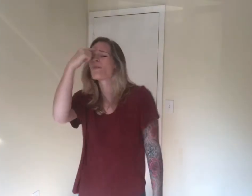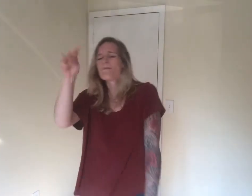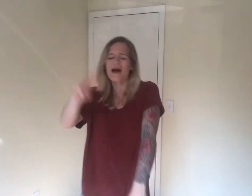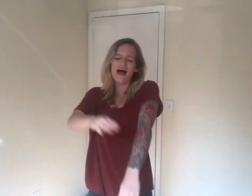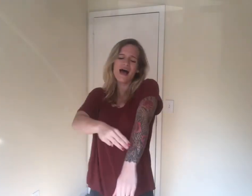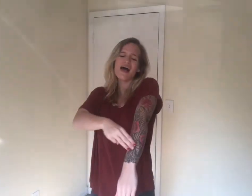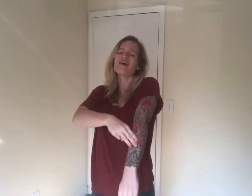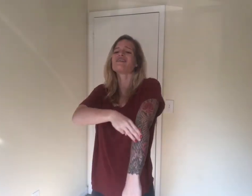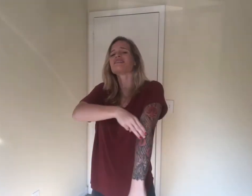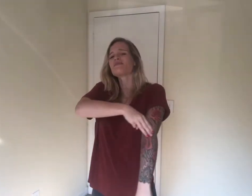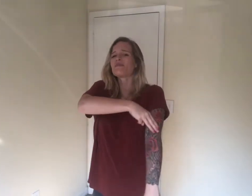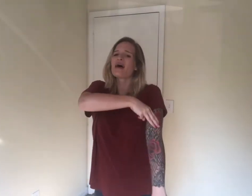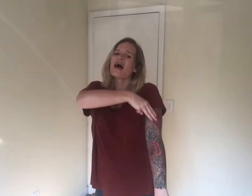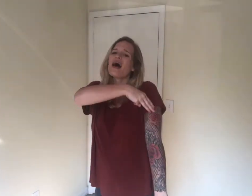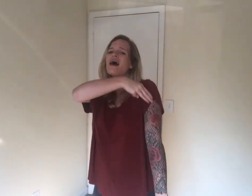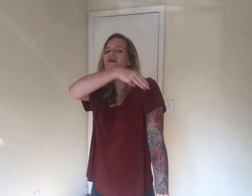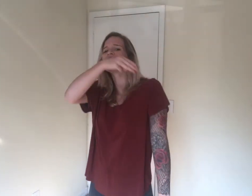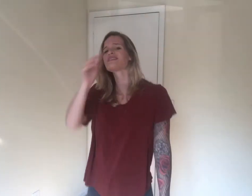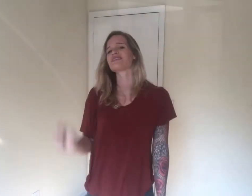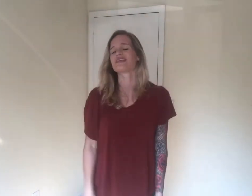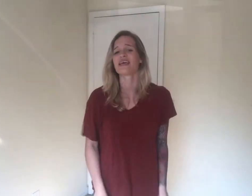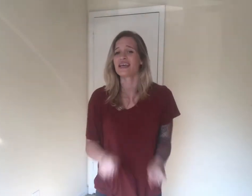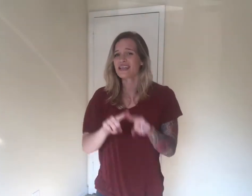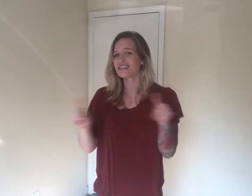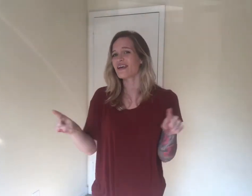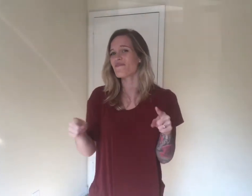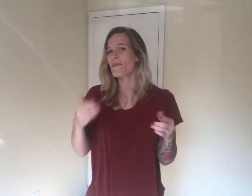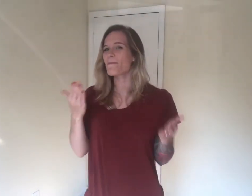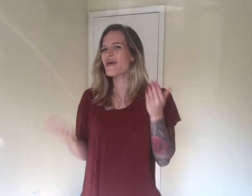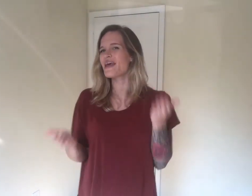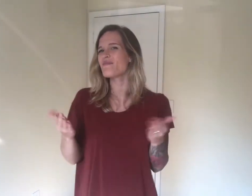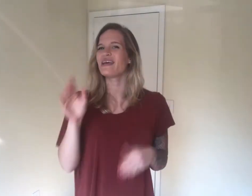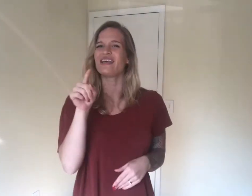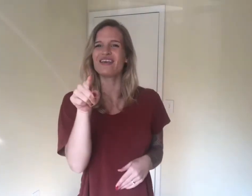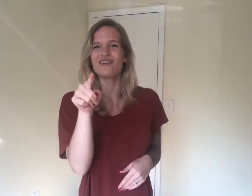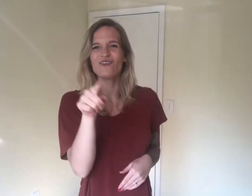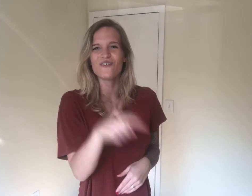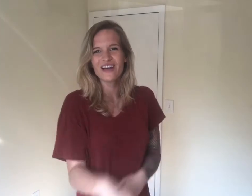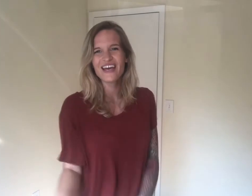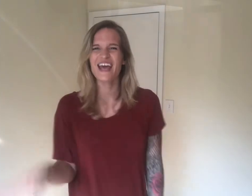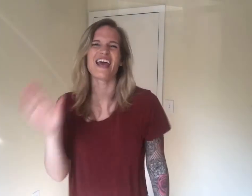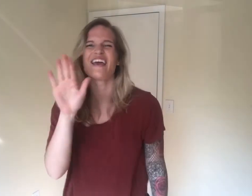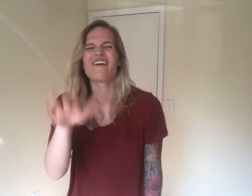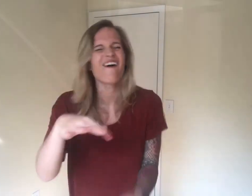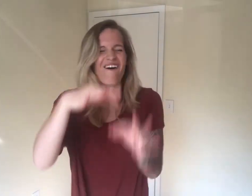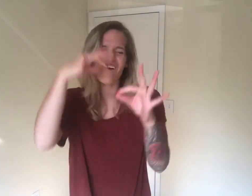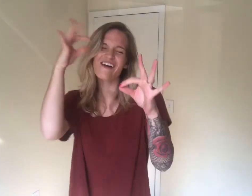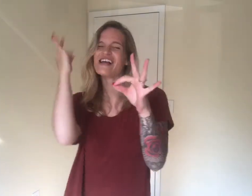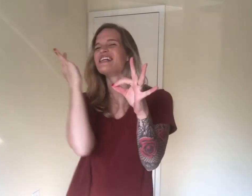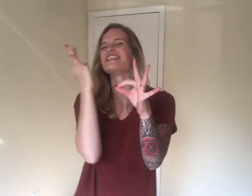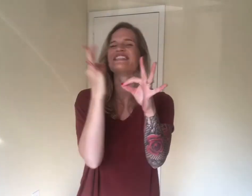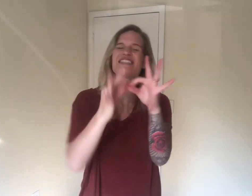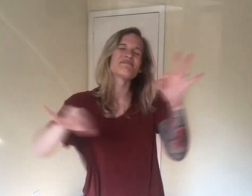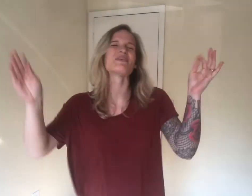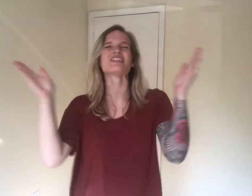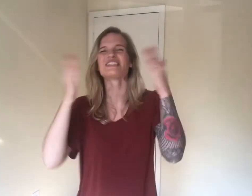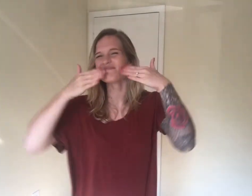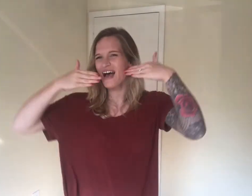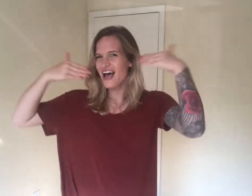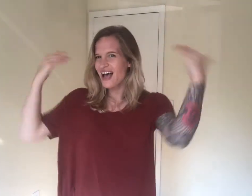miles and miles Except for mimicking And your simple smile